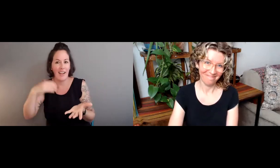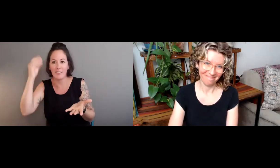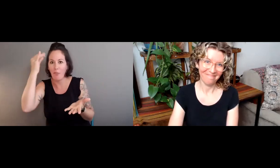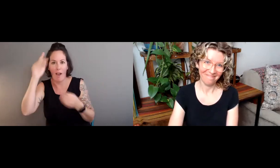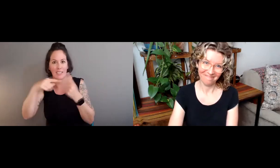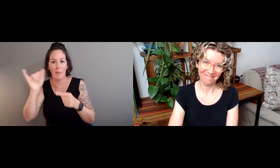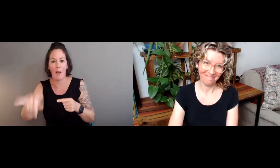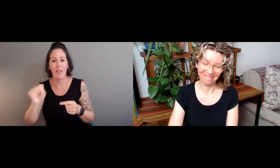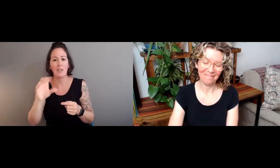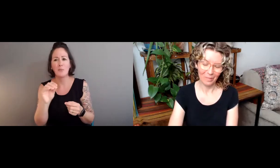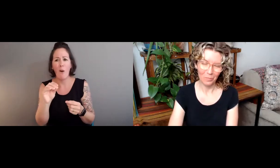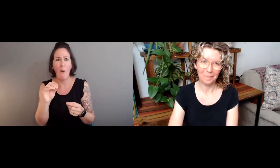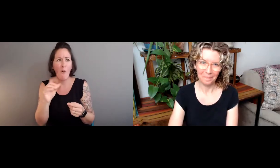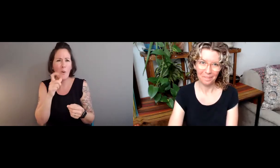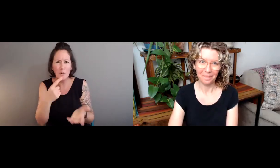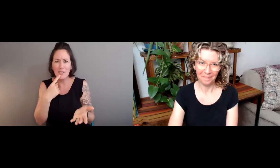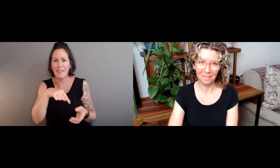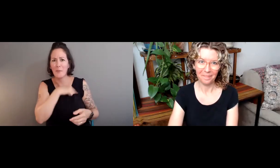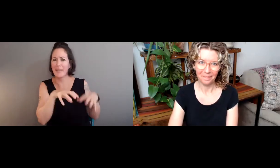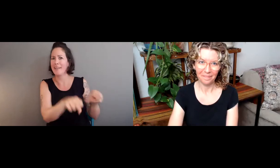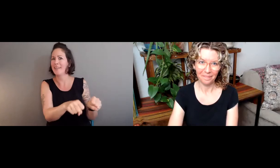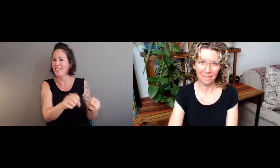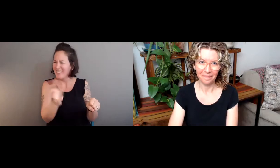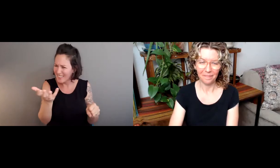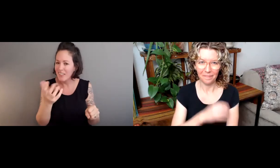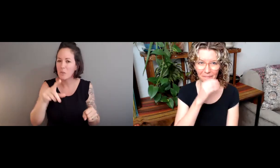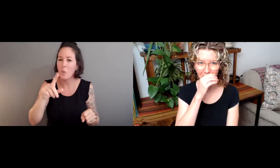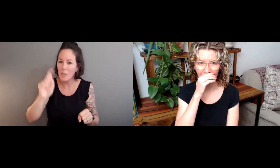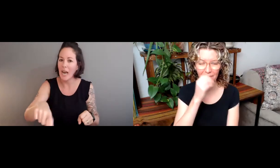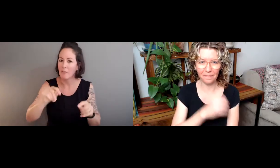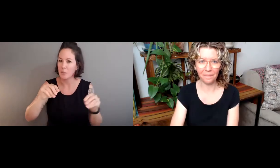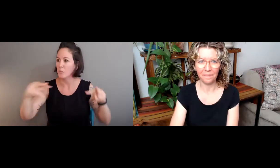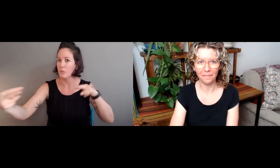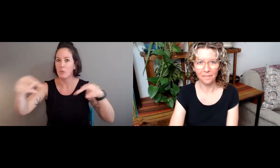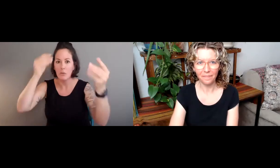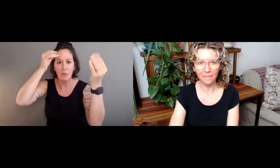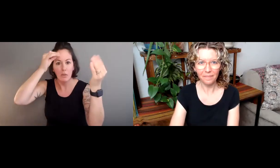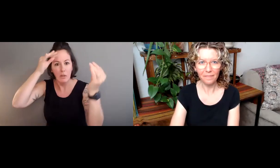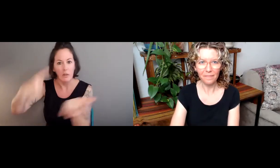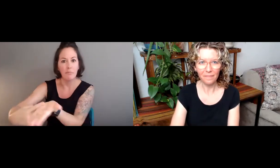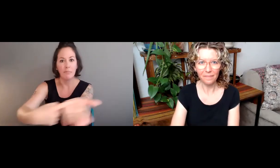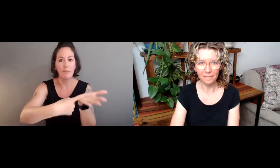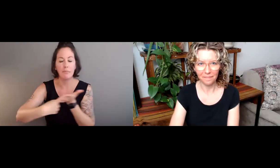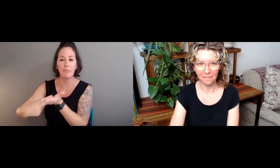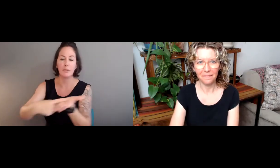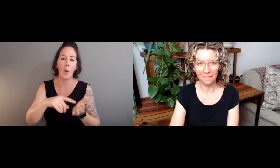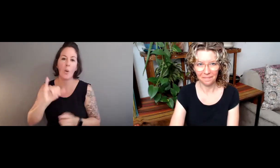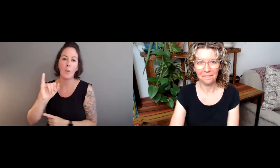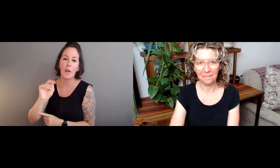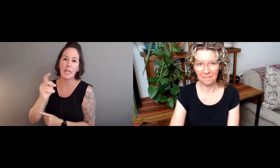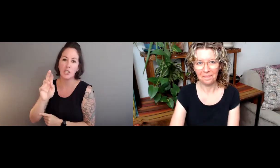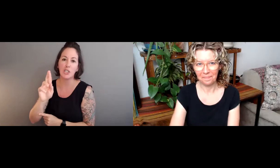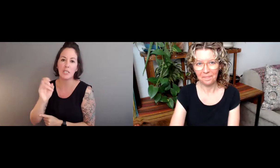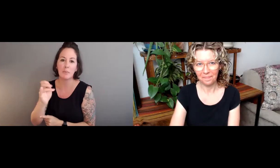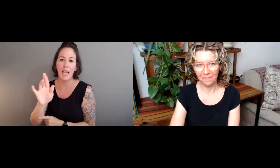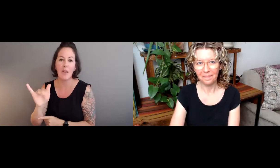uses language. Everybody has thoughts about these processes. So who's to say that we own that space? We really have to